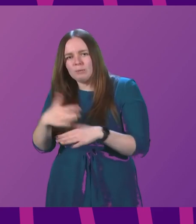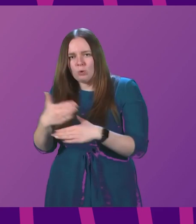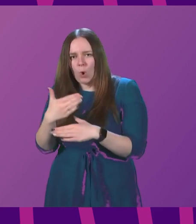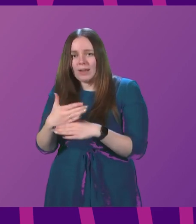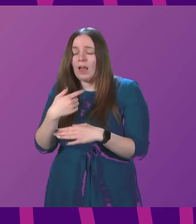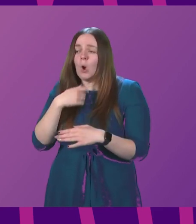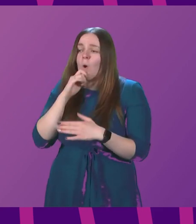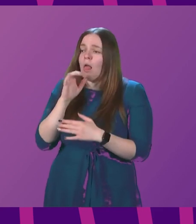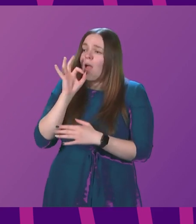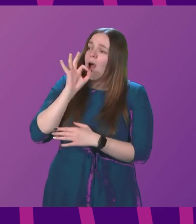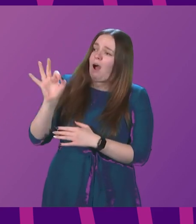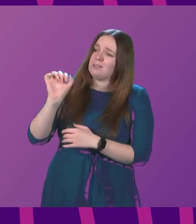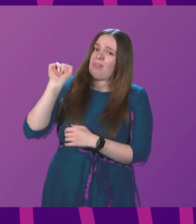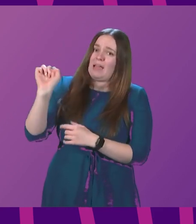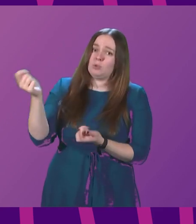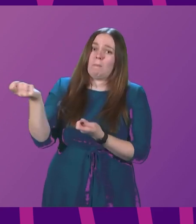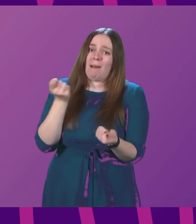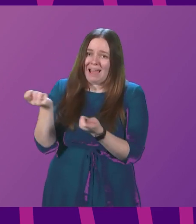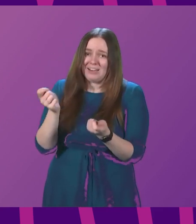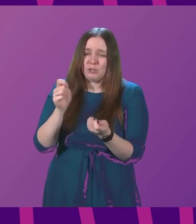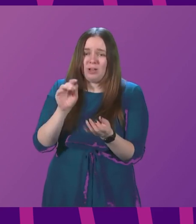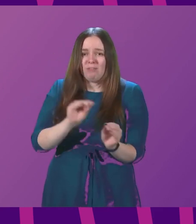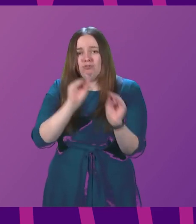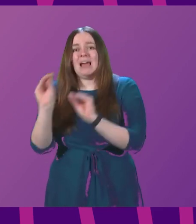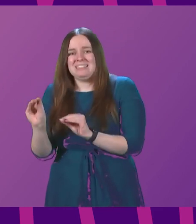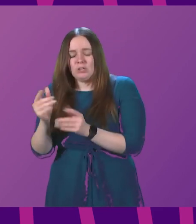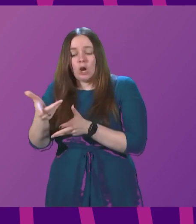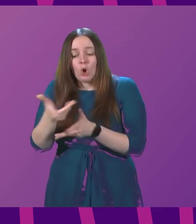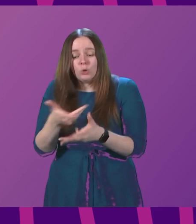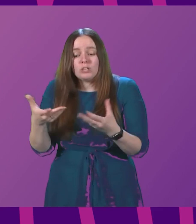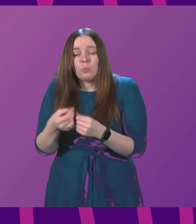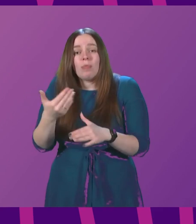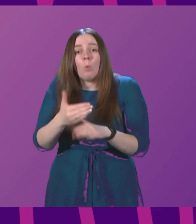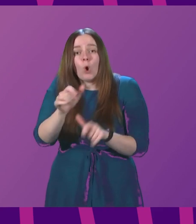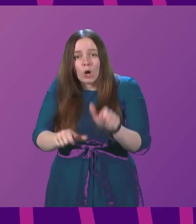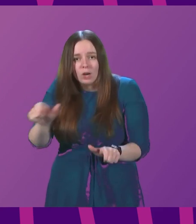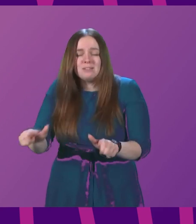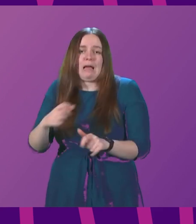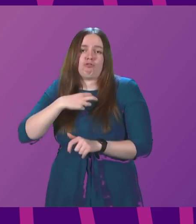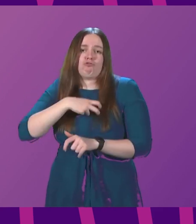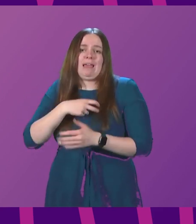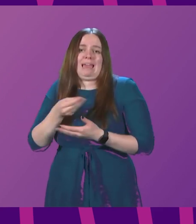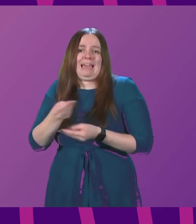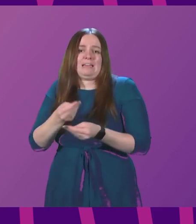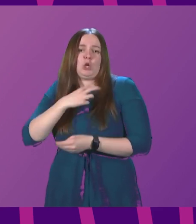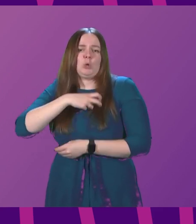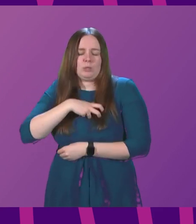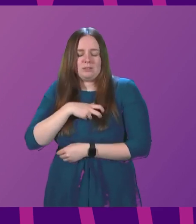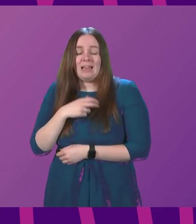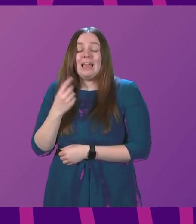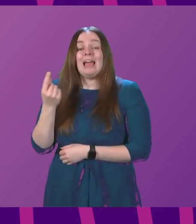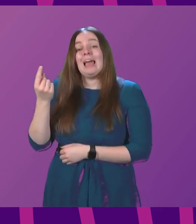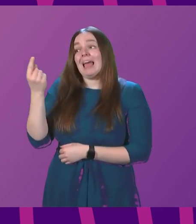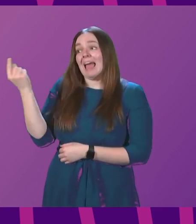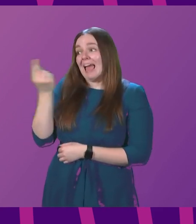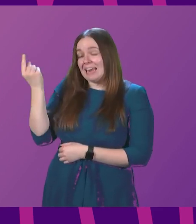to determine how best to manage this transition in consultation with workers and trade unions. Anybody looking